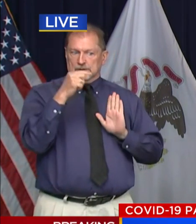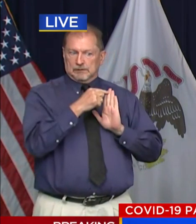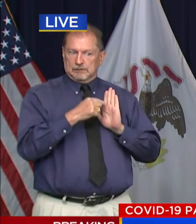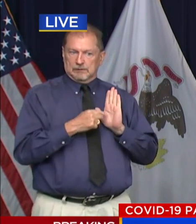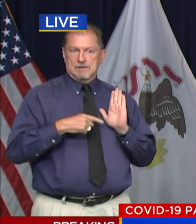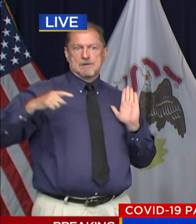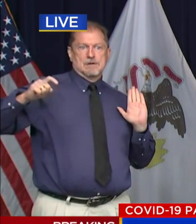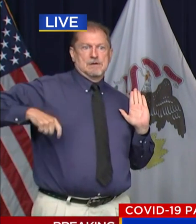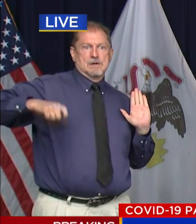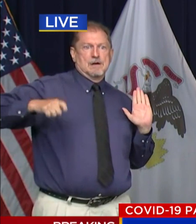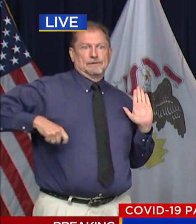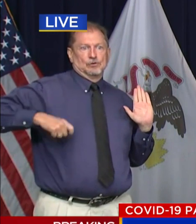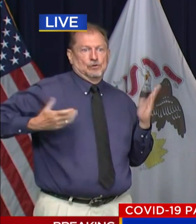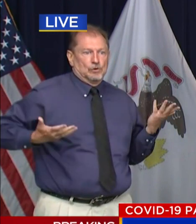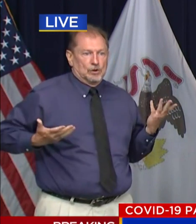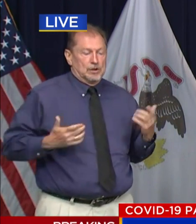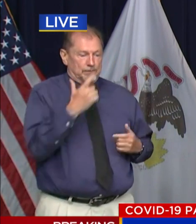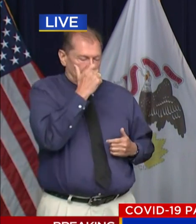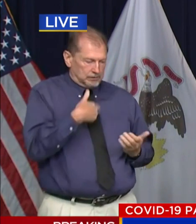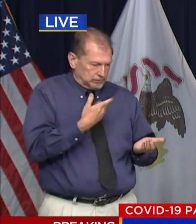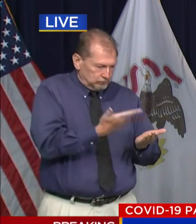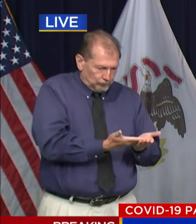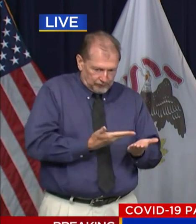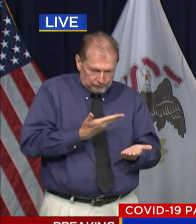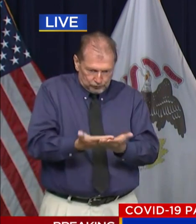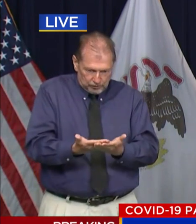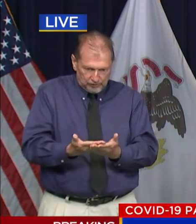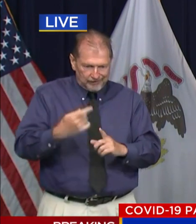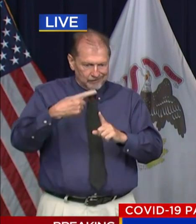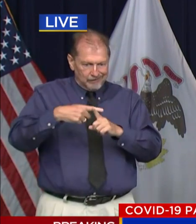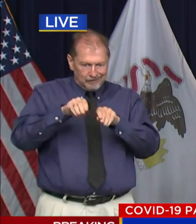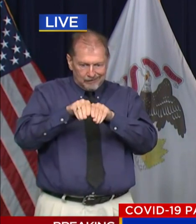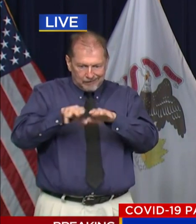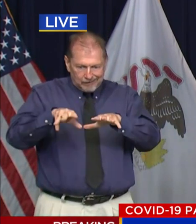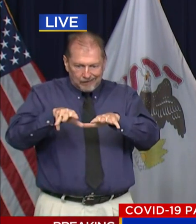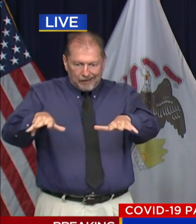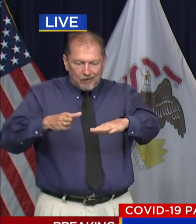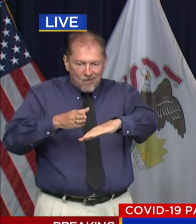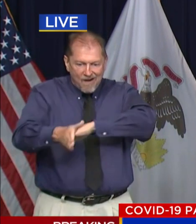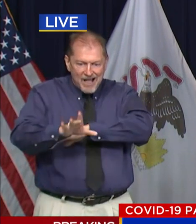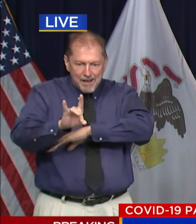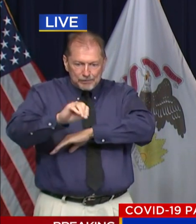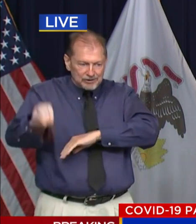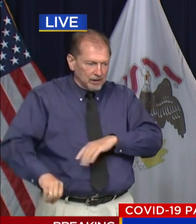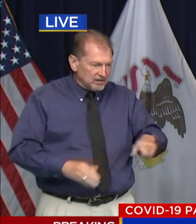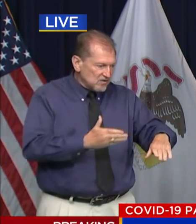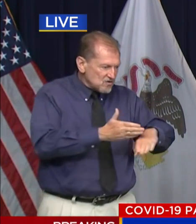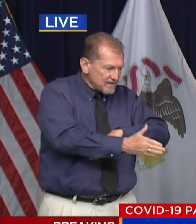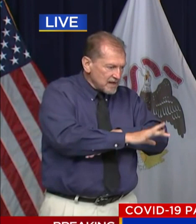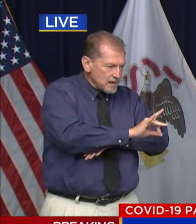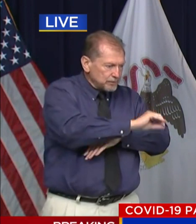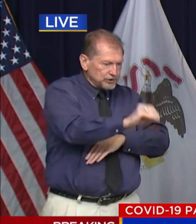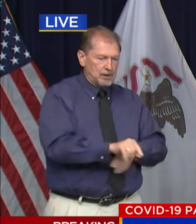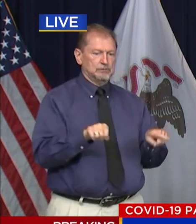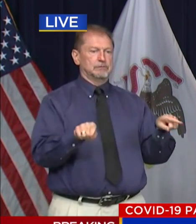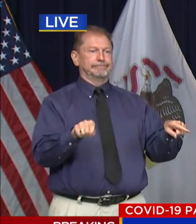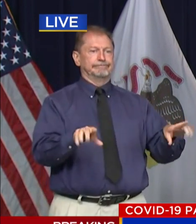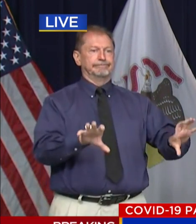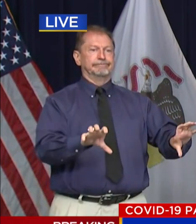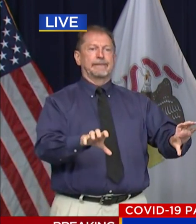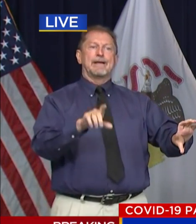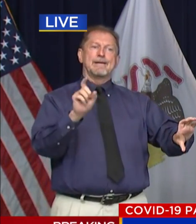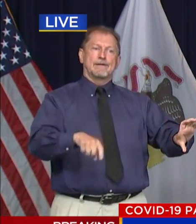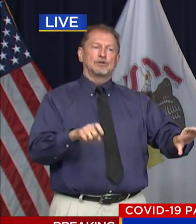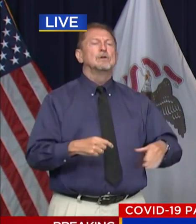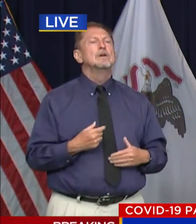restrictions if there wasn't evidence of increasing spread of the virus in these areas. I want our businesses to be